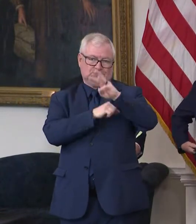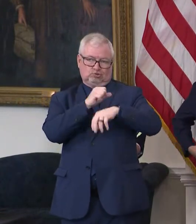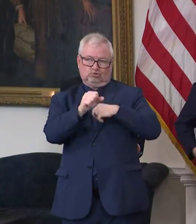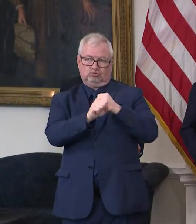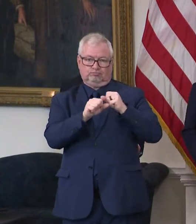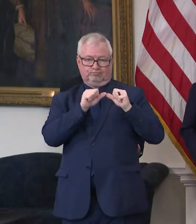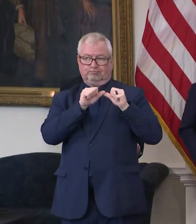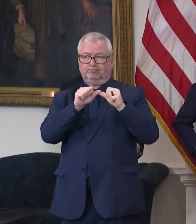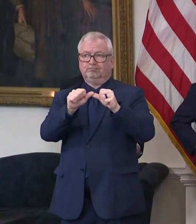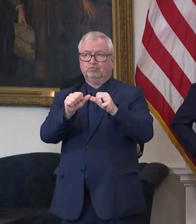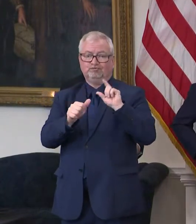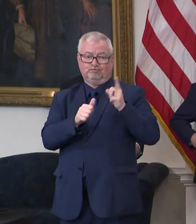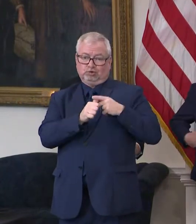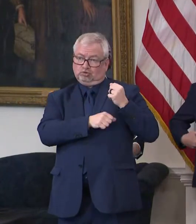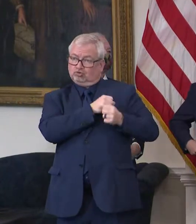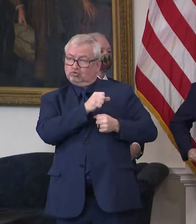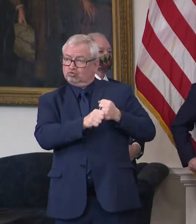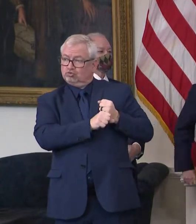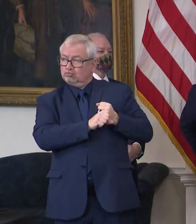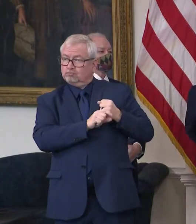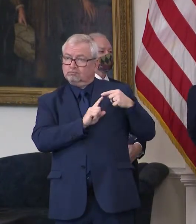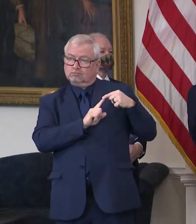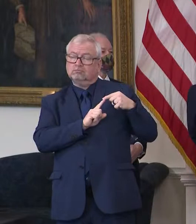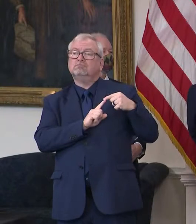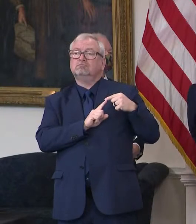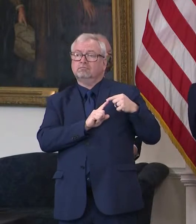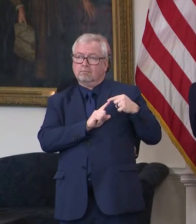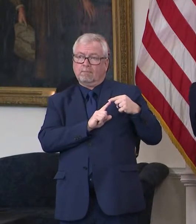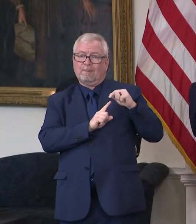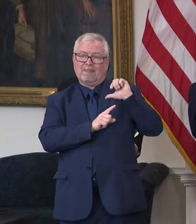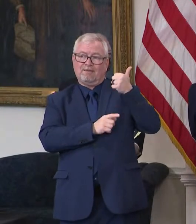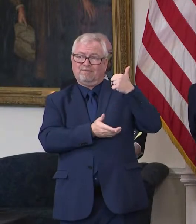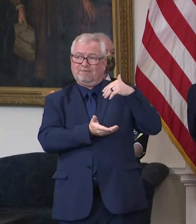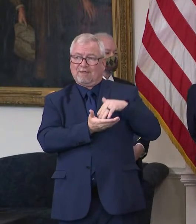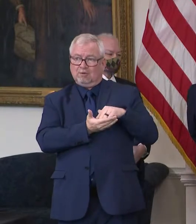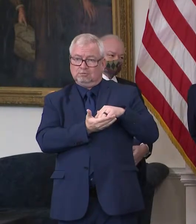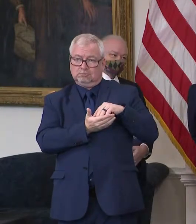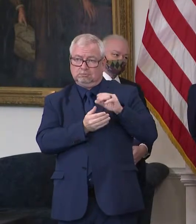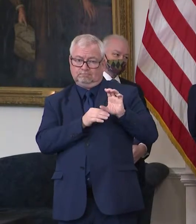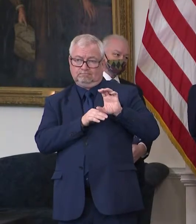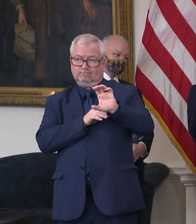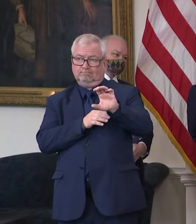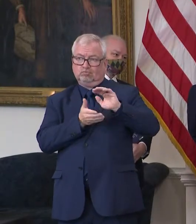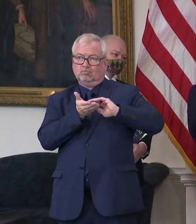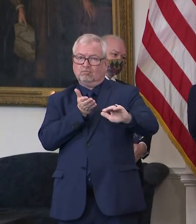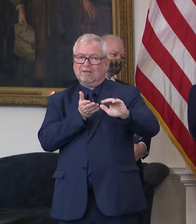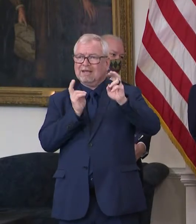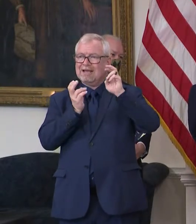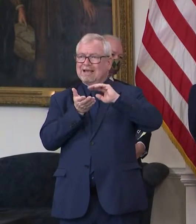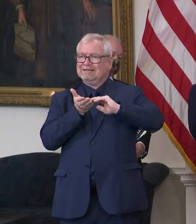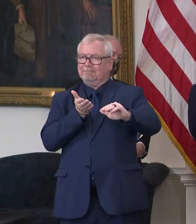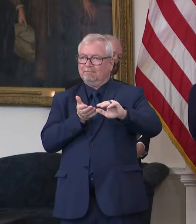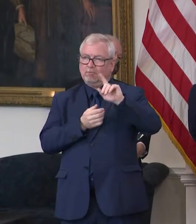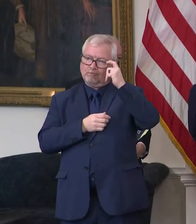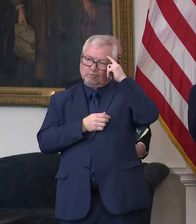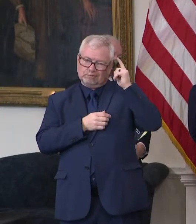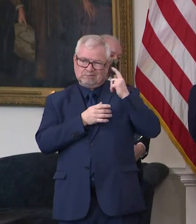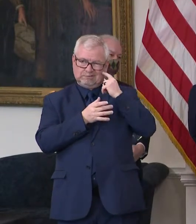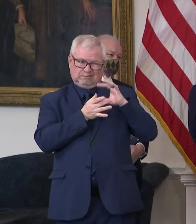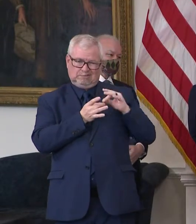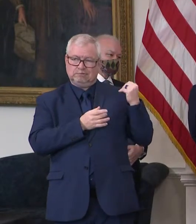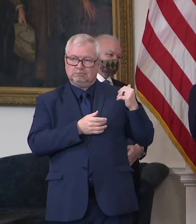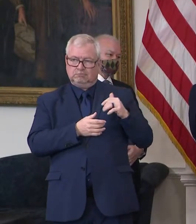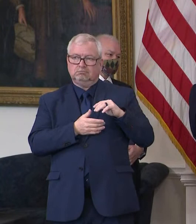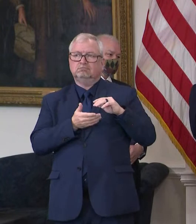is the first 10. It's a $10,000 exclusion. And as the governor previously remarked, it will